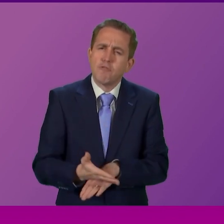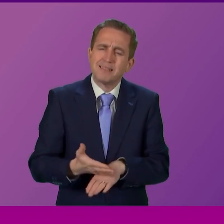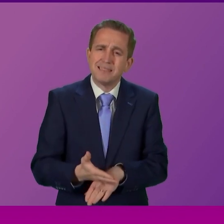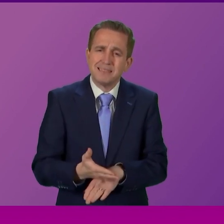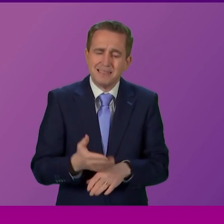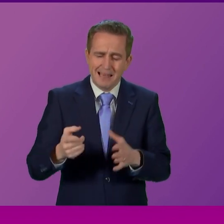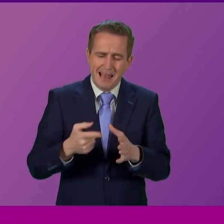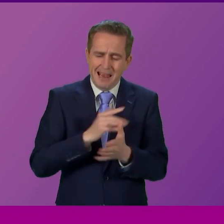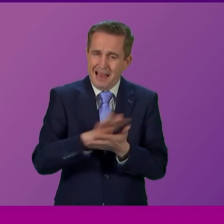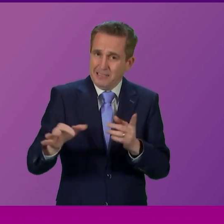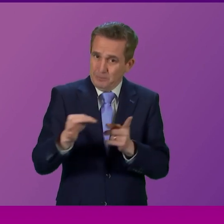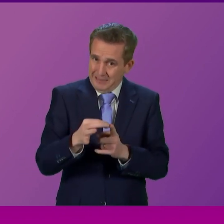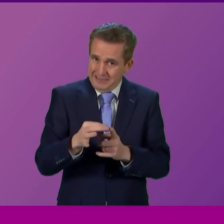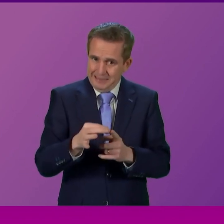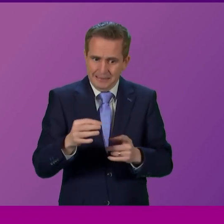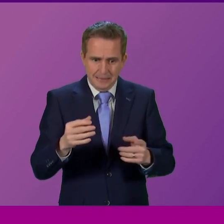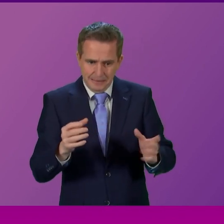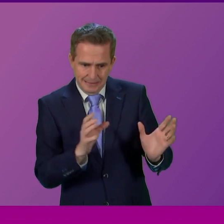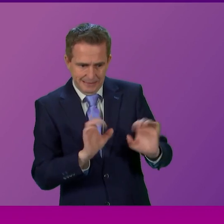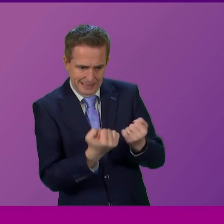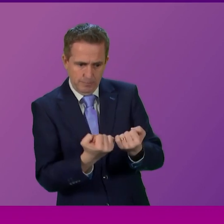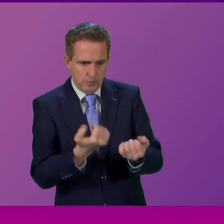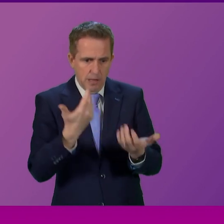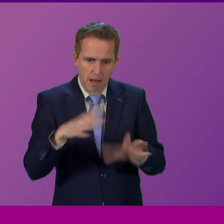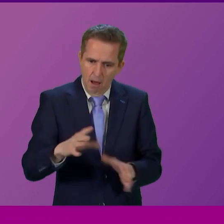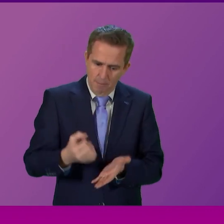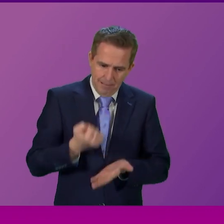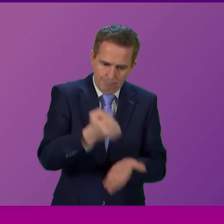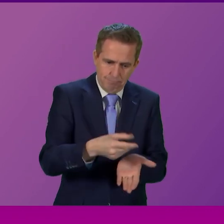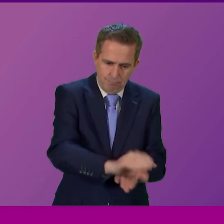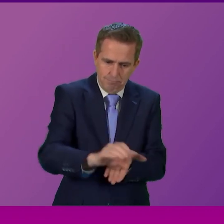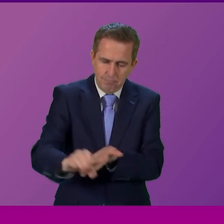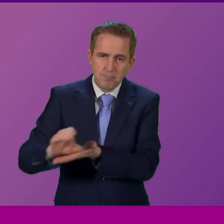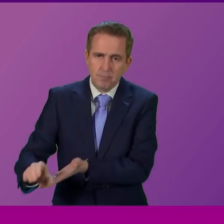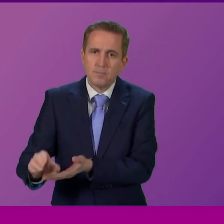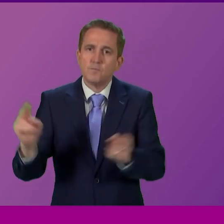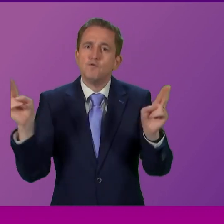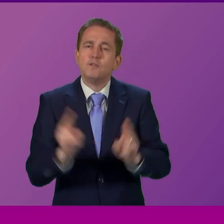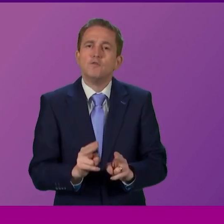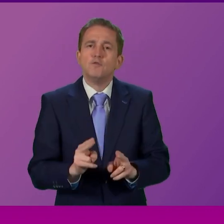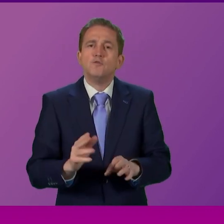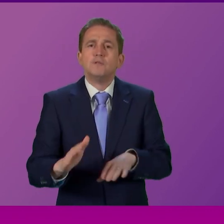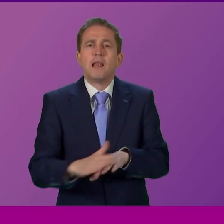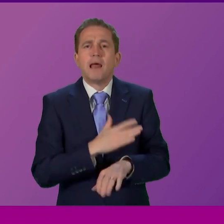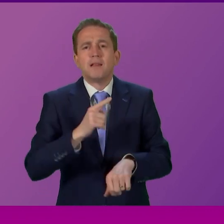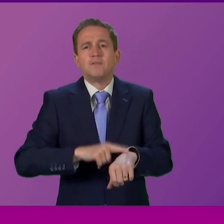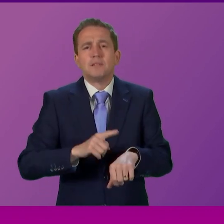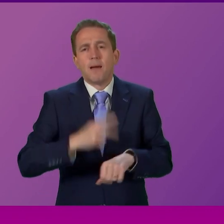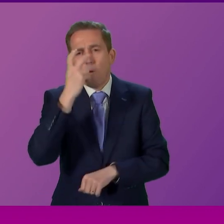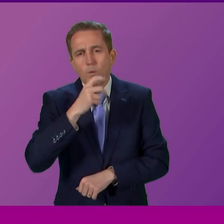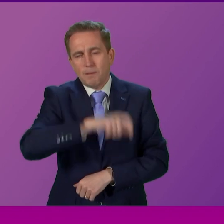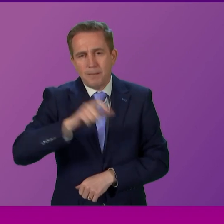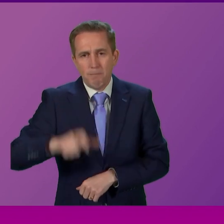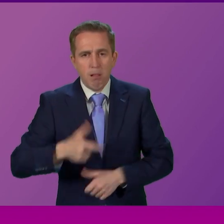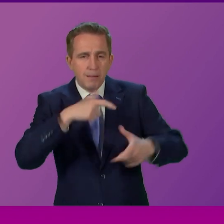in AHPs in our hospitals and our frailty teams for example to help reduce the length of time particularly elderly people who have a fall